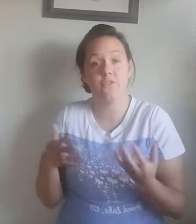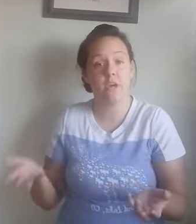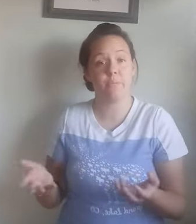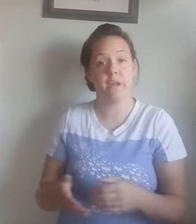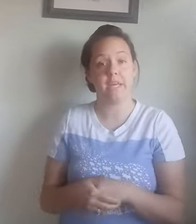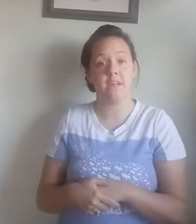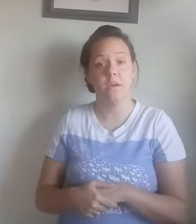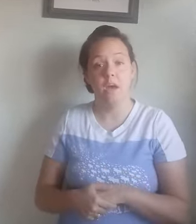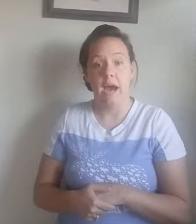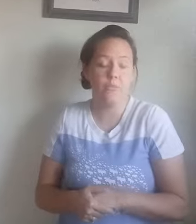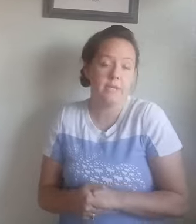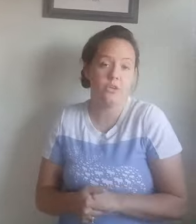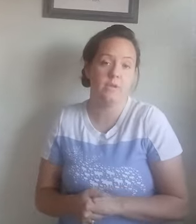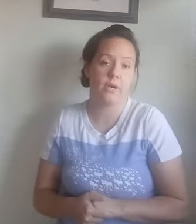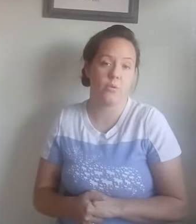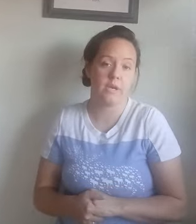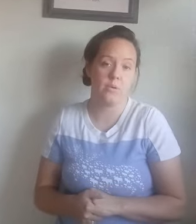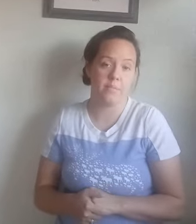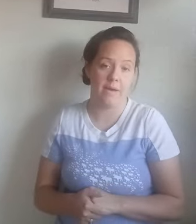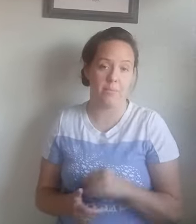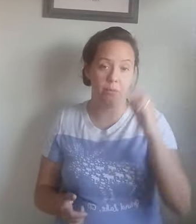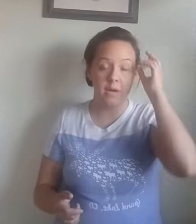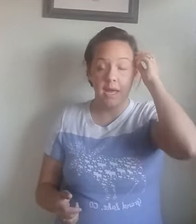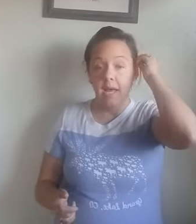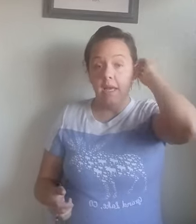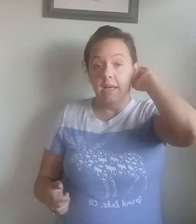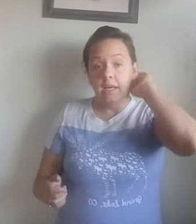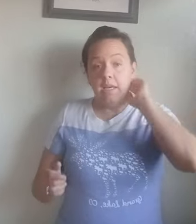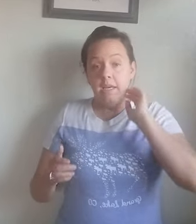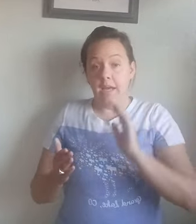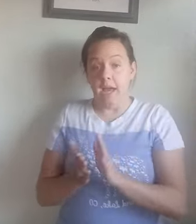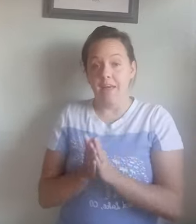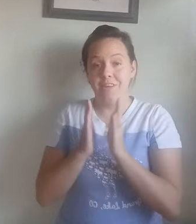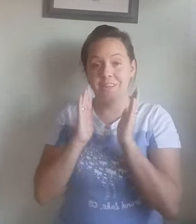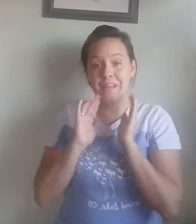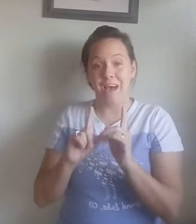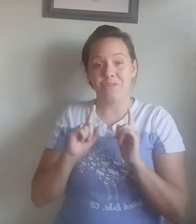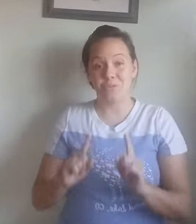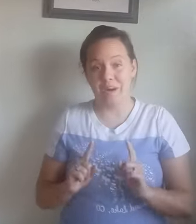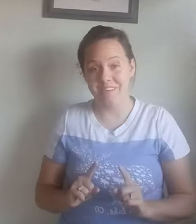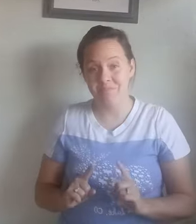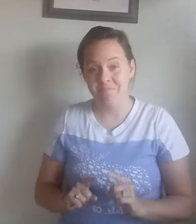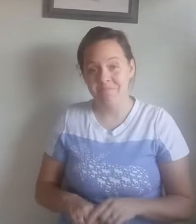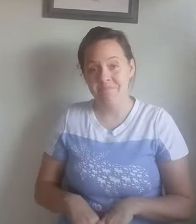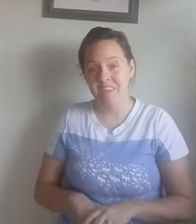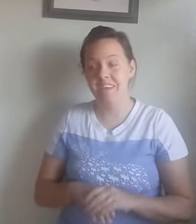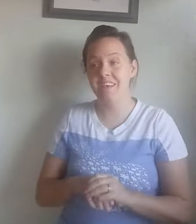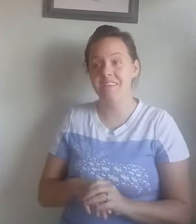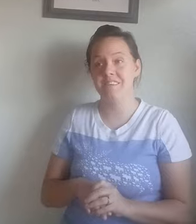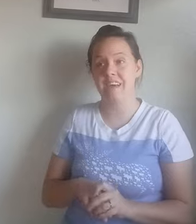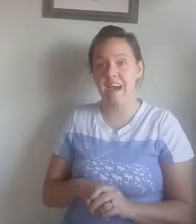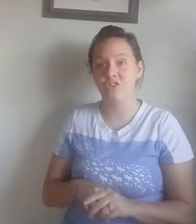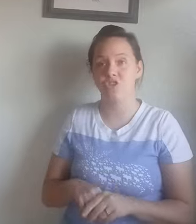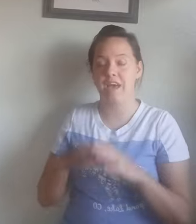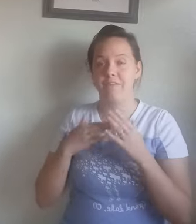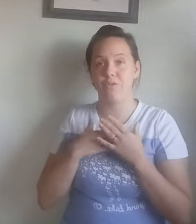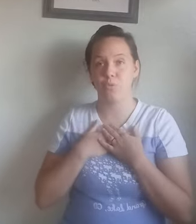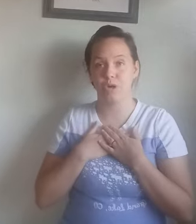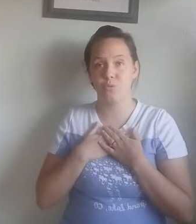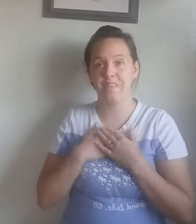very pretty. I really do like working with bamboo. And then the last one is actually I've never worked with